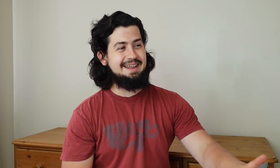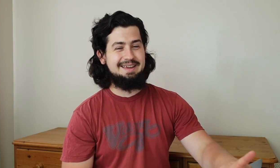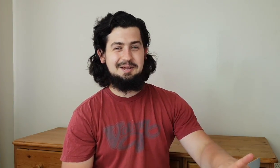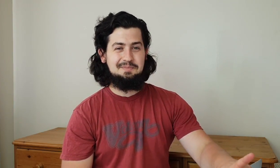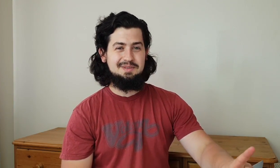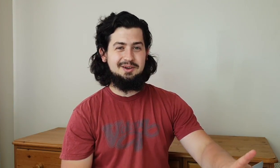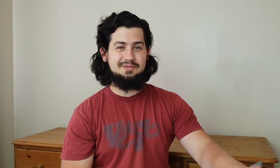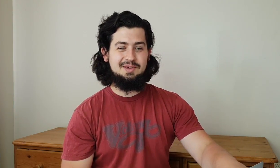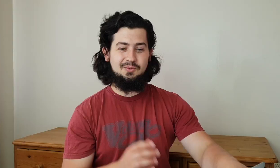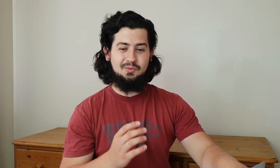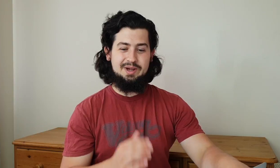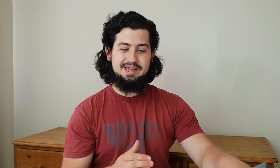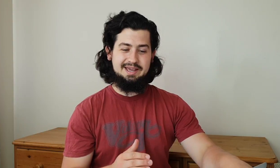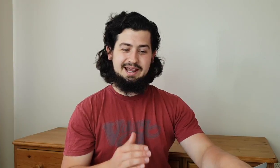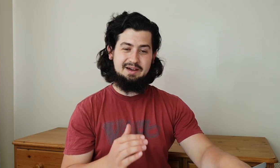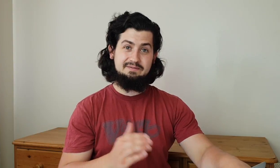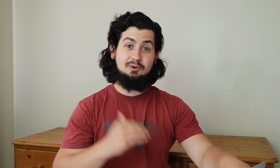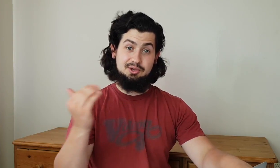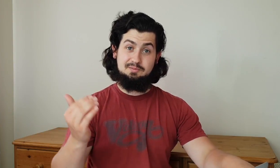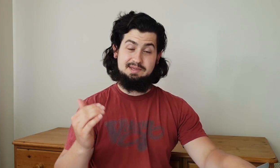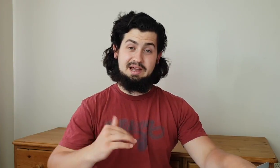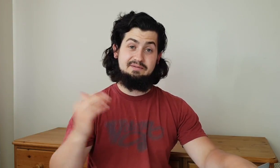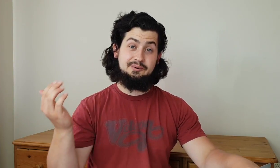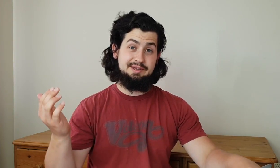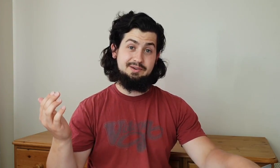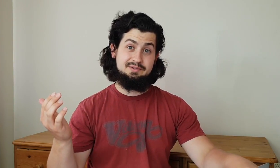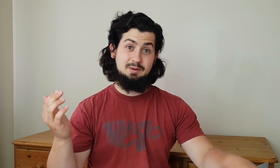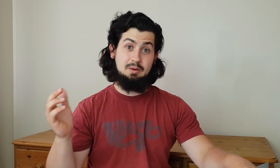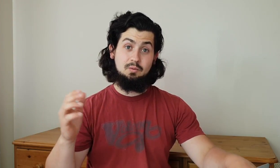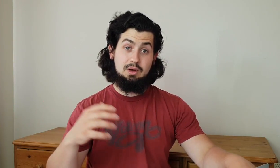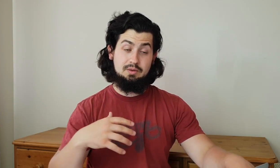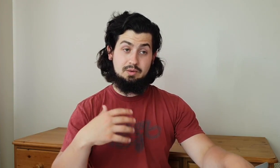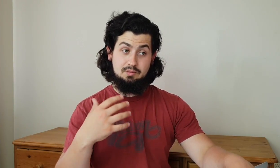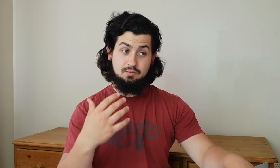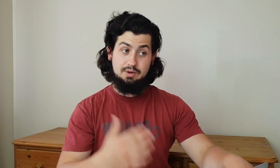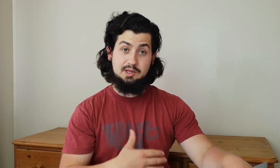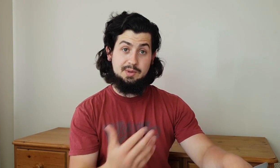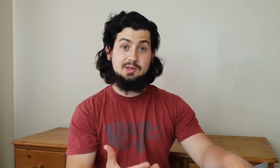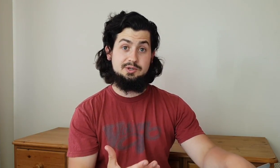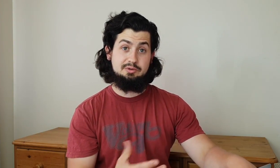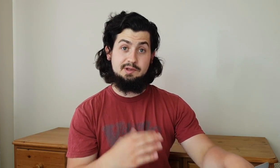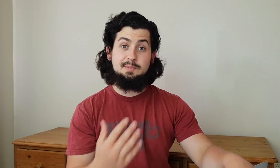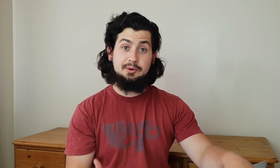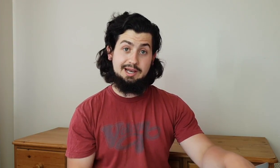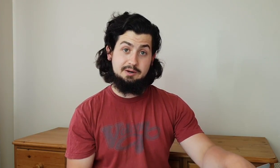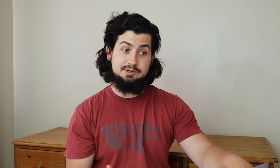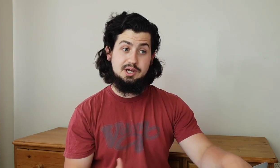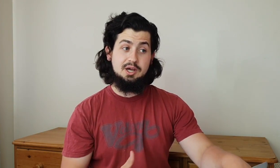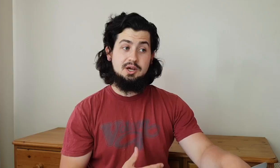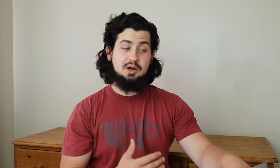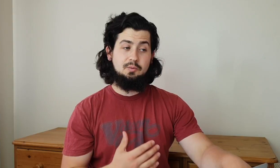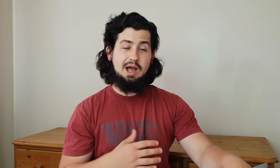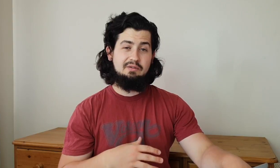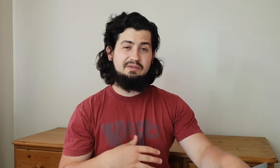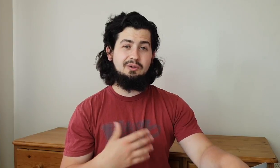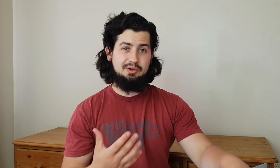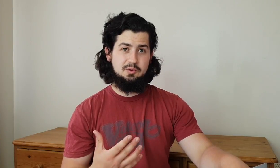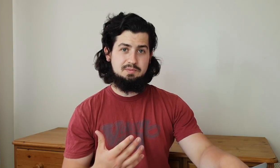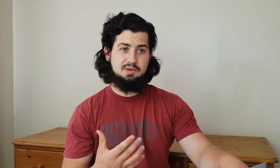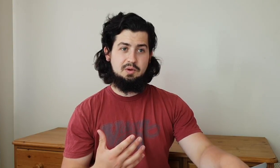like obviously we can have volumes in our voice obviously when we speak to each other in a spoken language we have volumes so